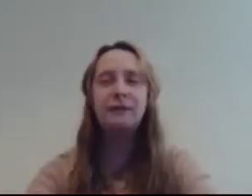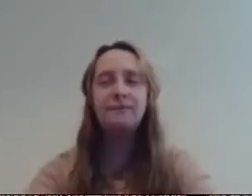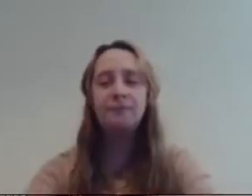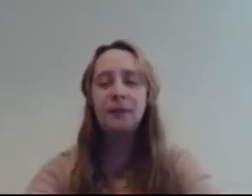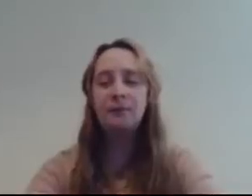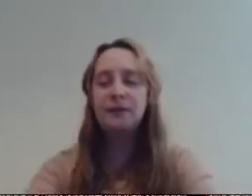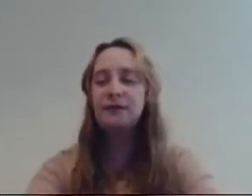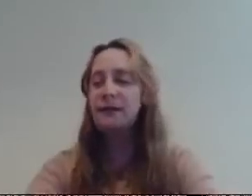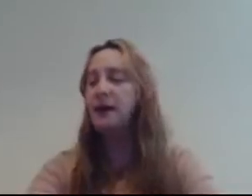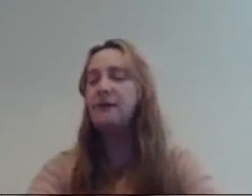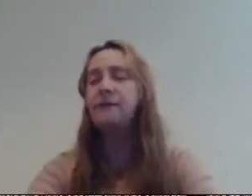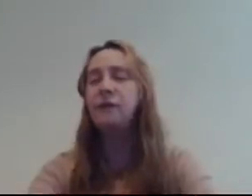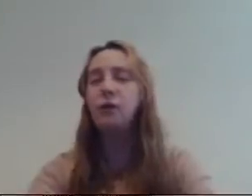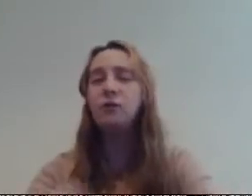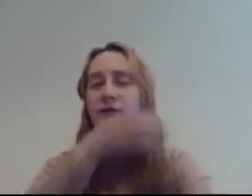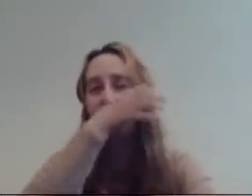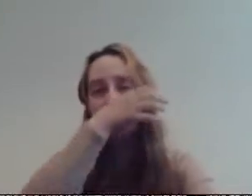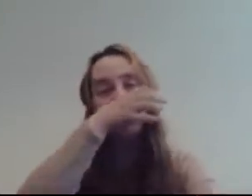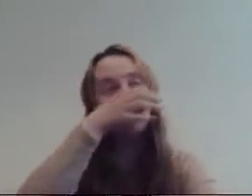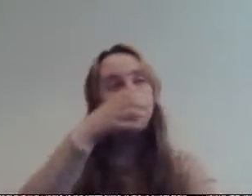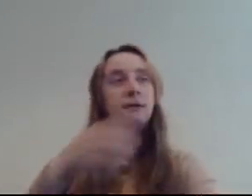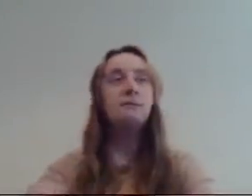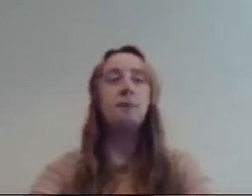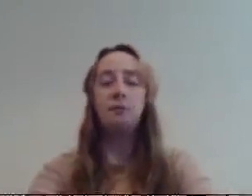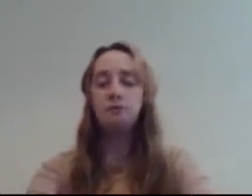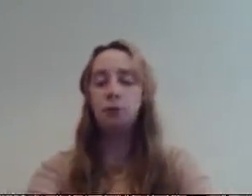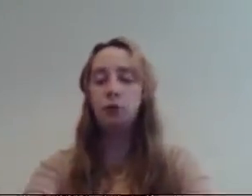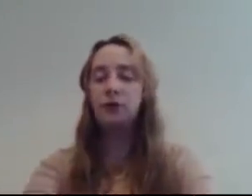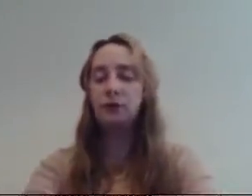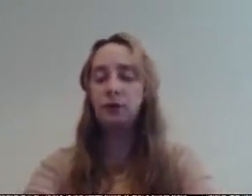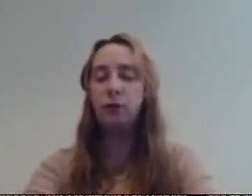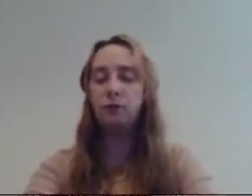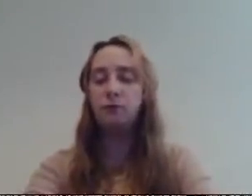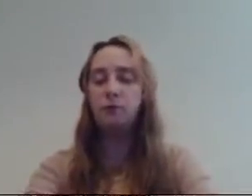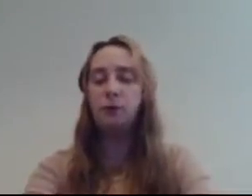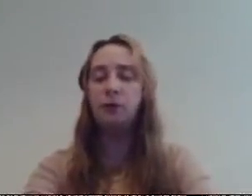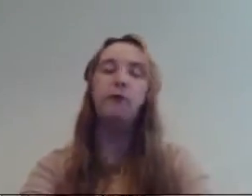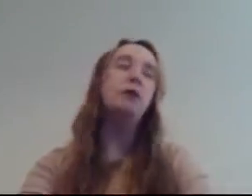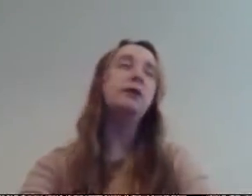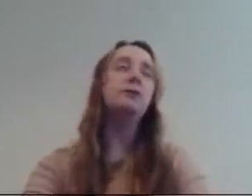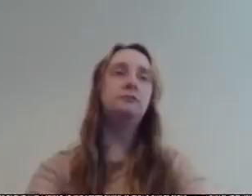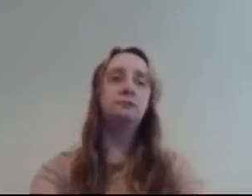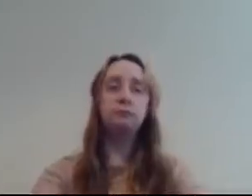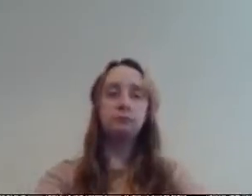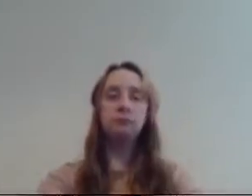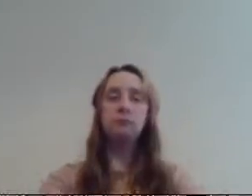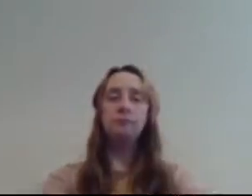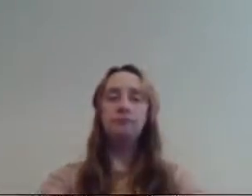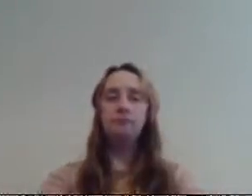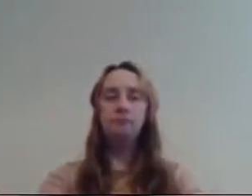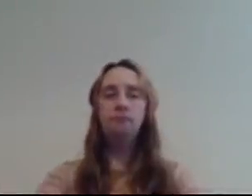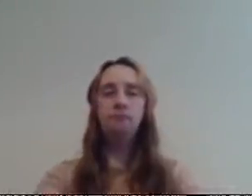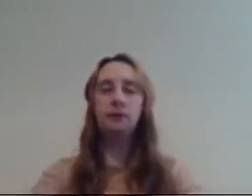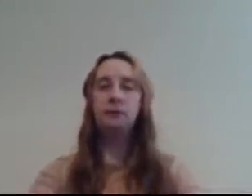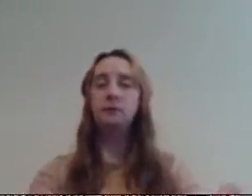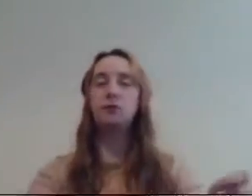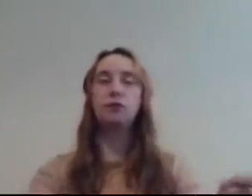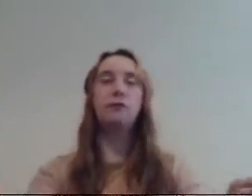if we did i forgot his name but my doris quirk went out of order and he was throwing